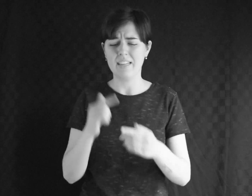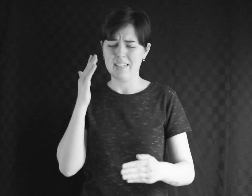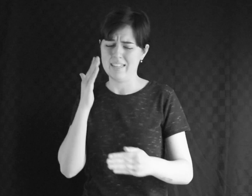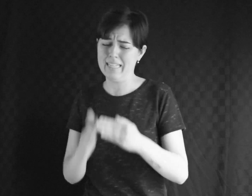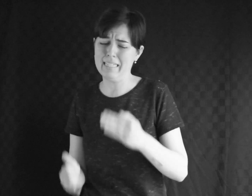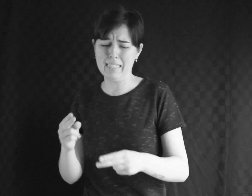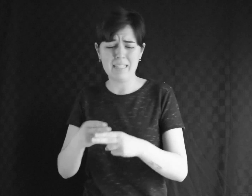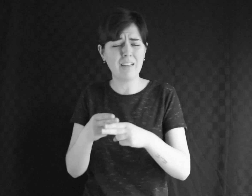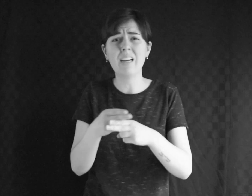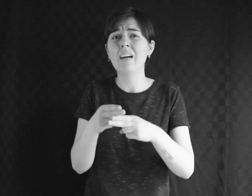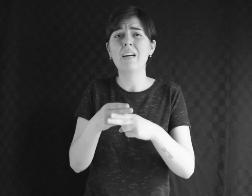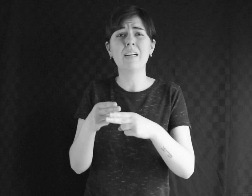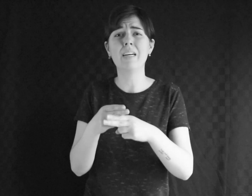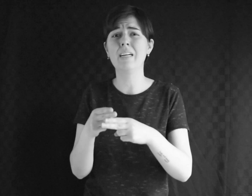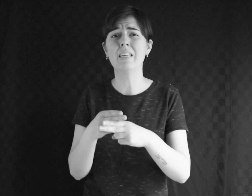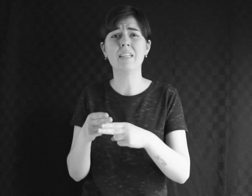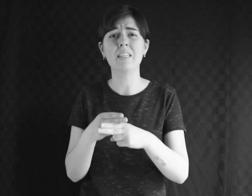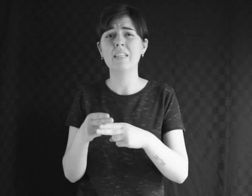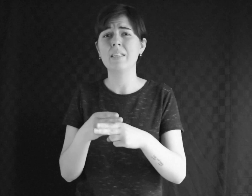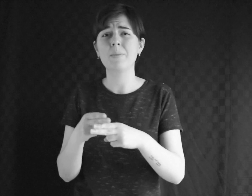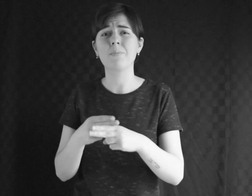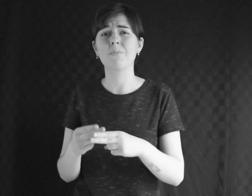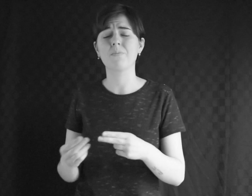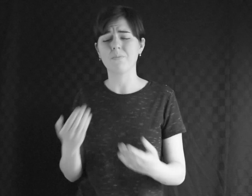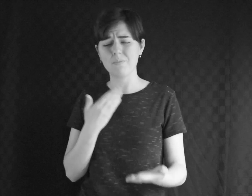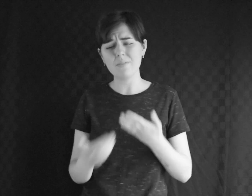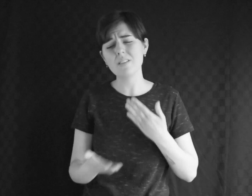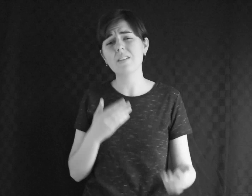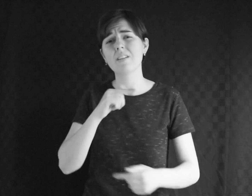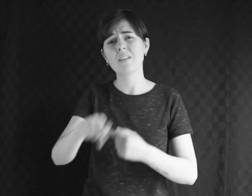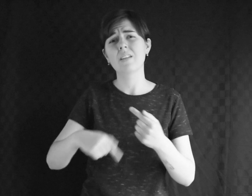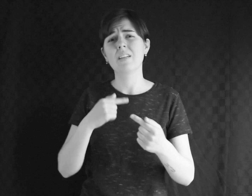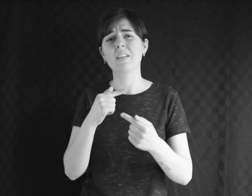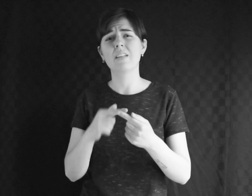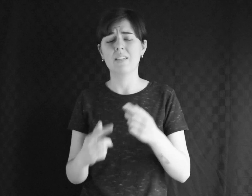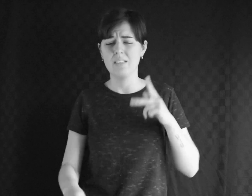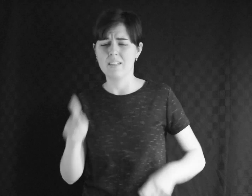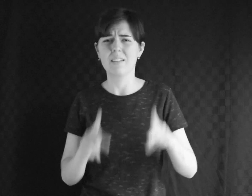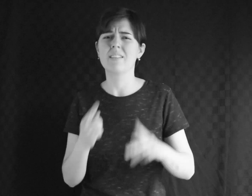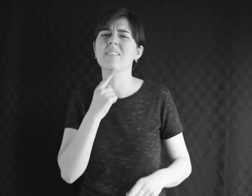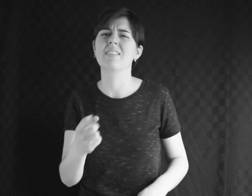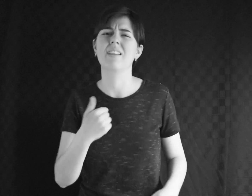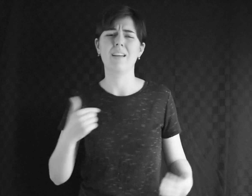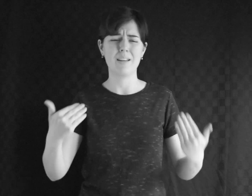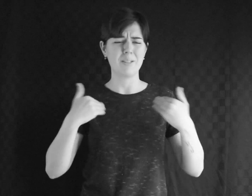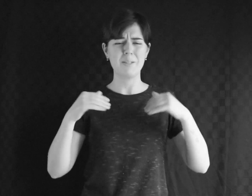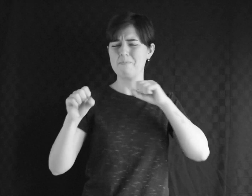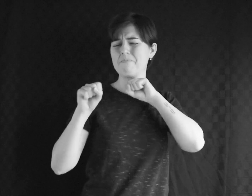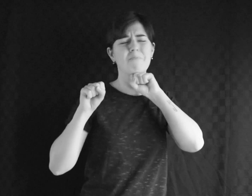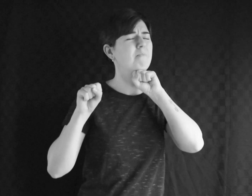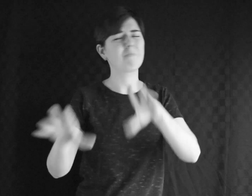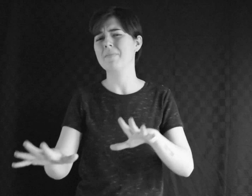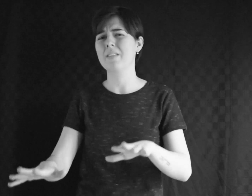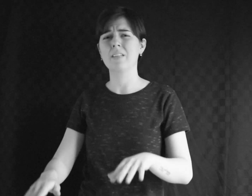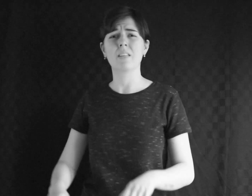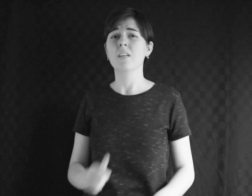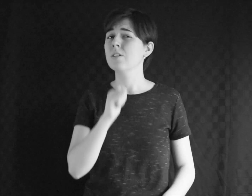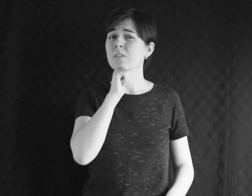I'm down on my last breath Even when they say there's nothing left So